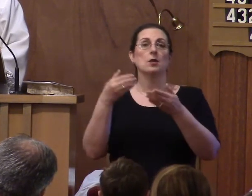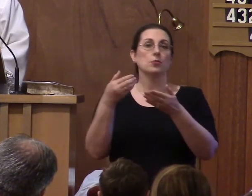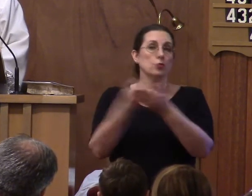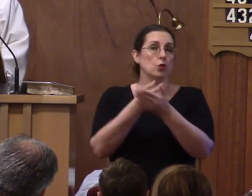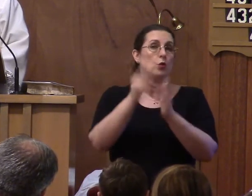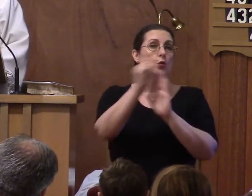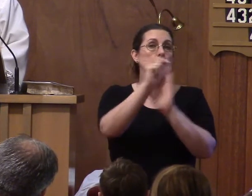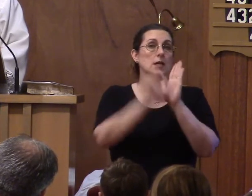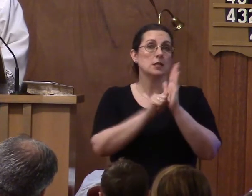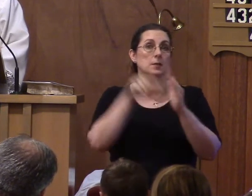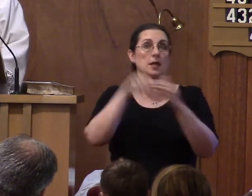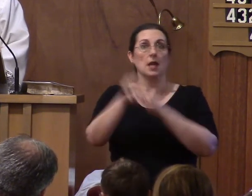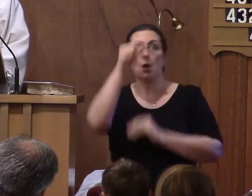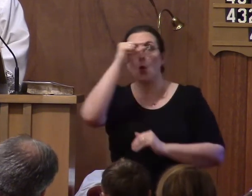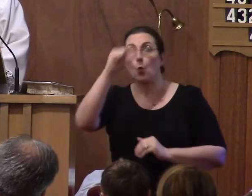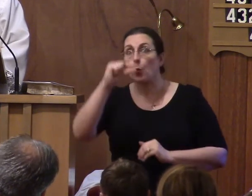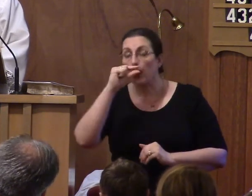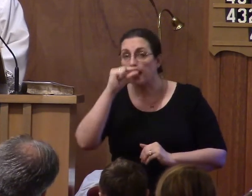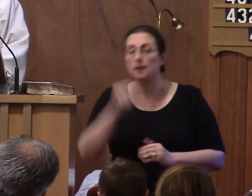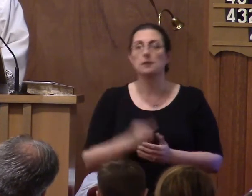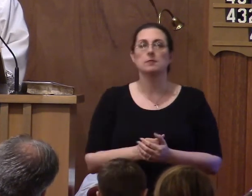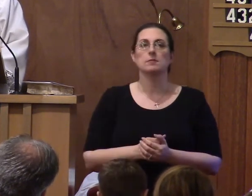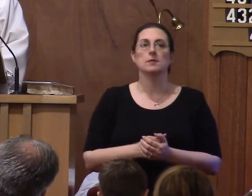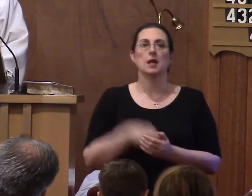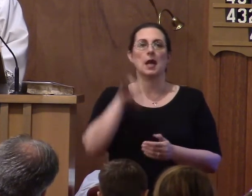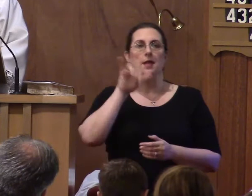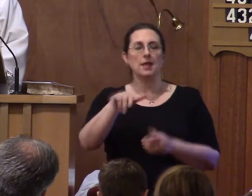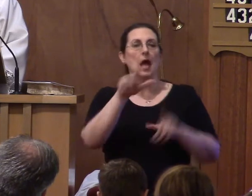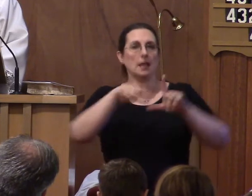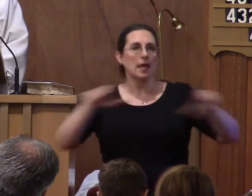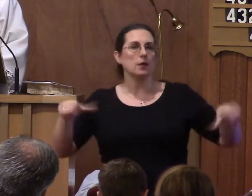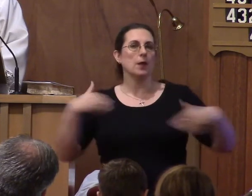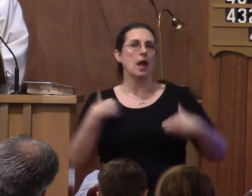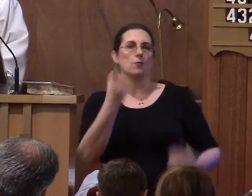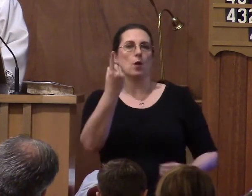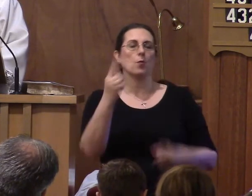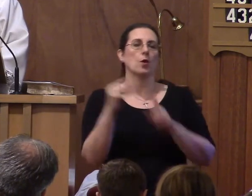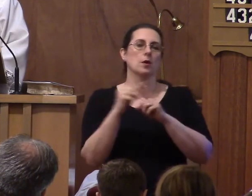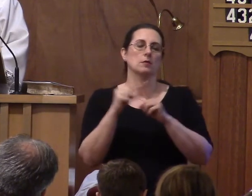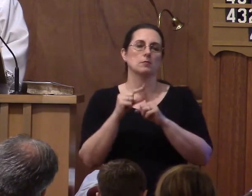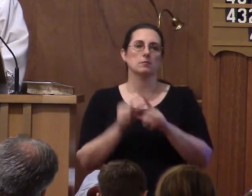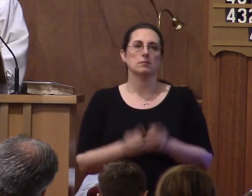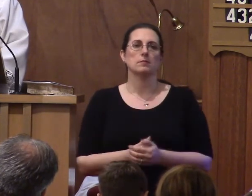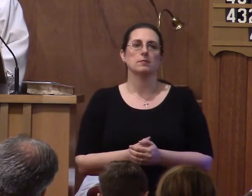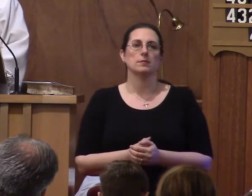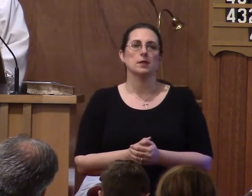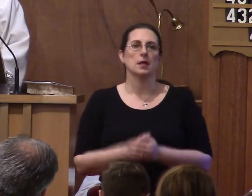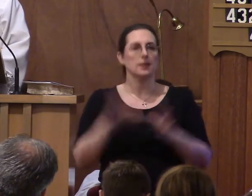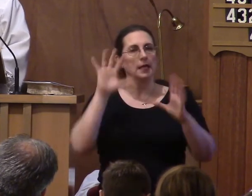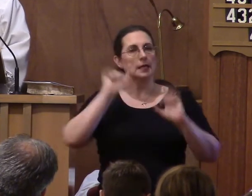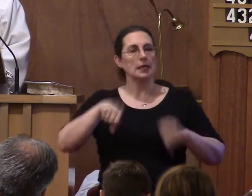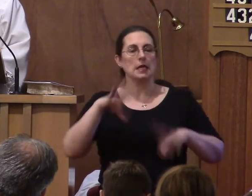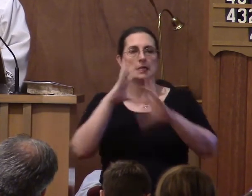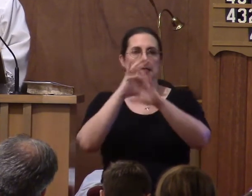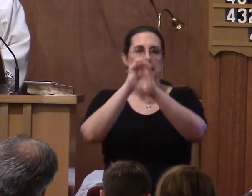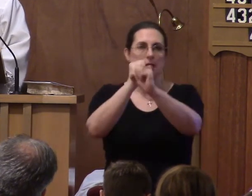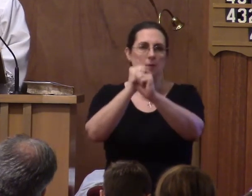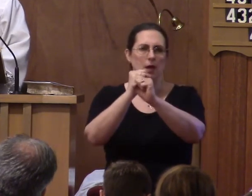Greek. So in this language, we do have one word that can sum up what Christianity